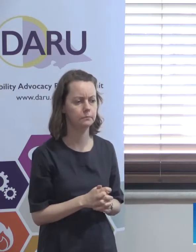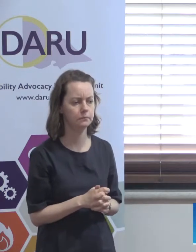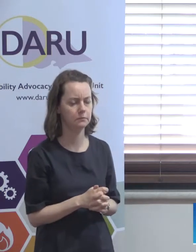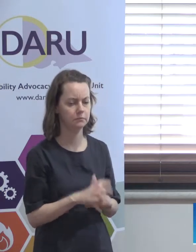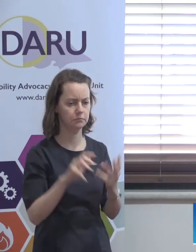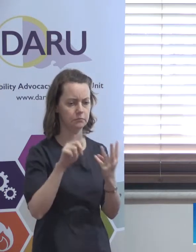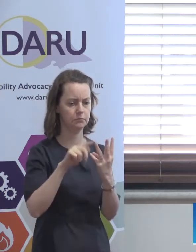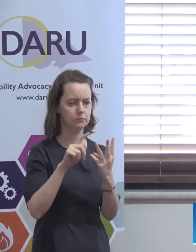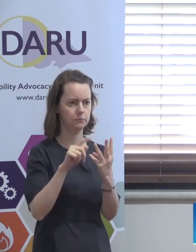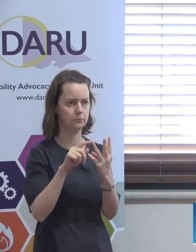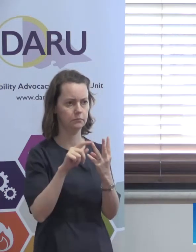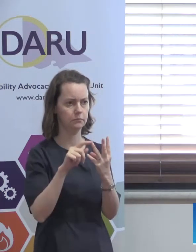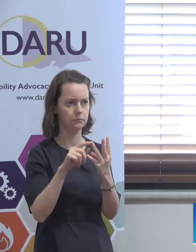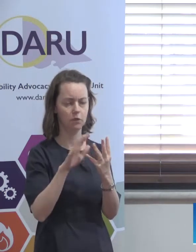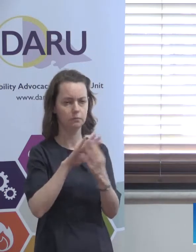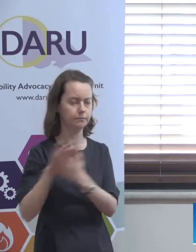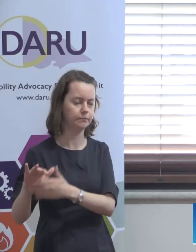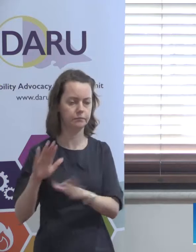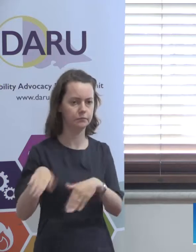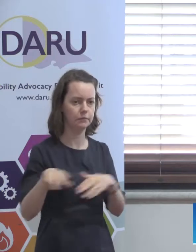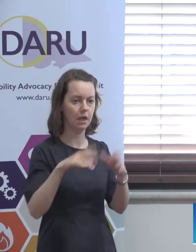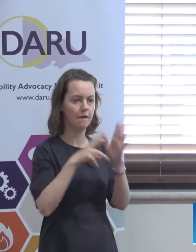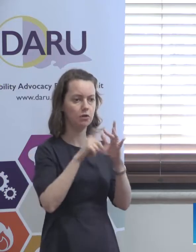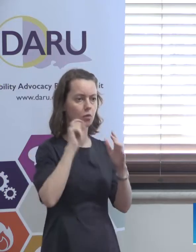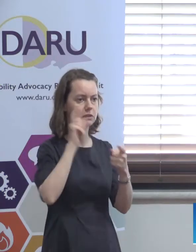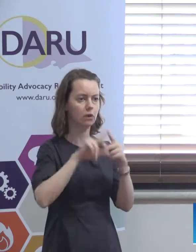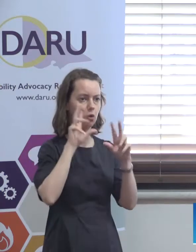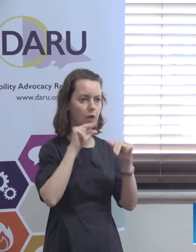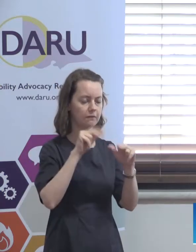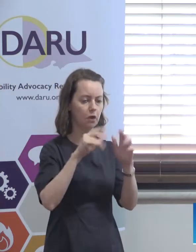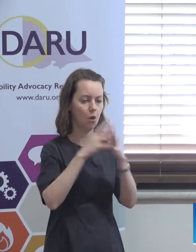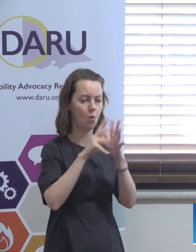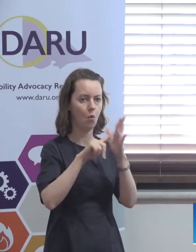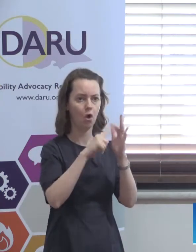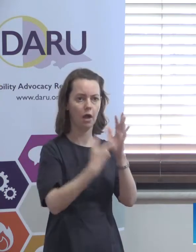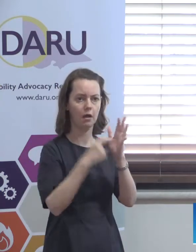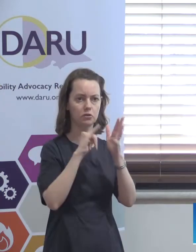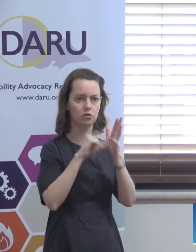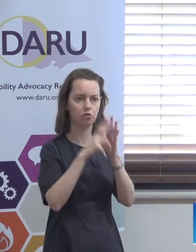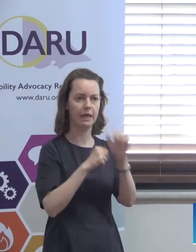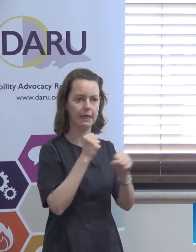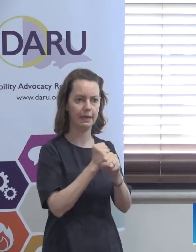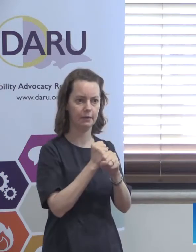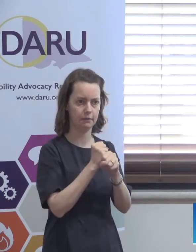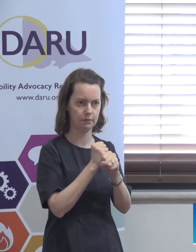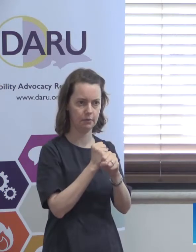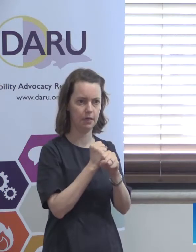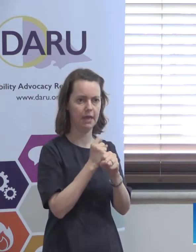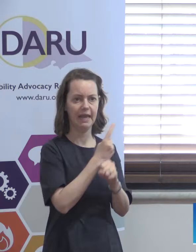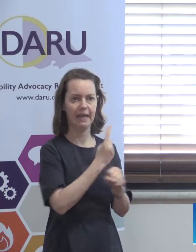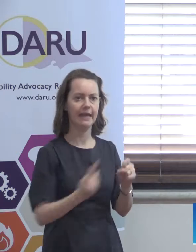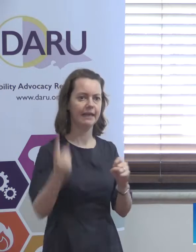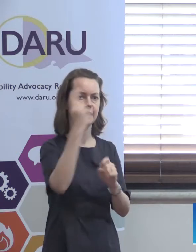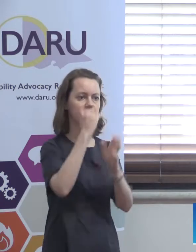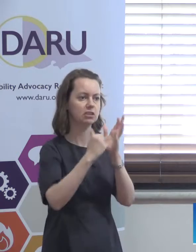thing that's still staying at state level is worker screening. So worker screening will still be being done in every state by